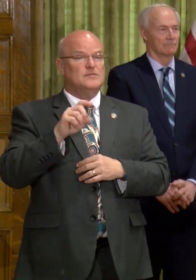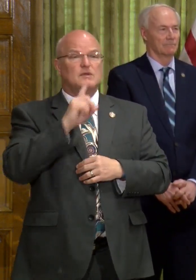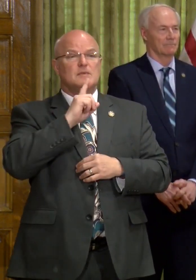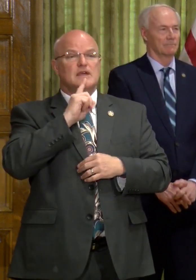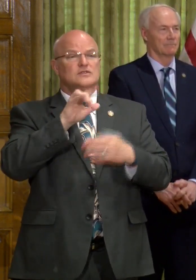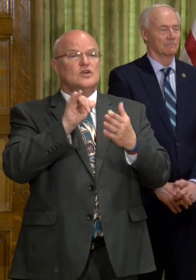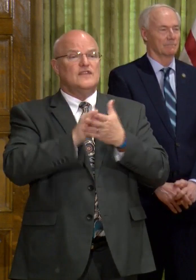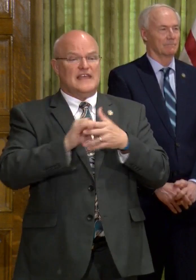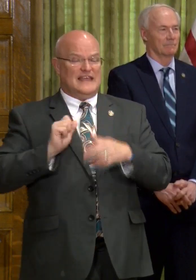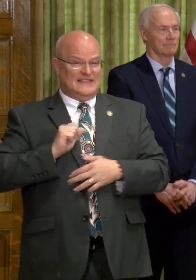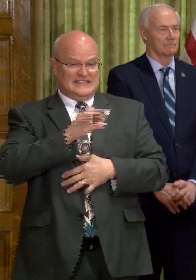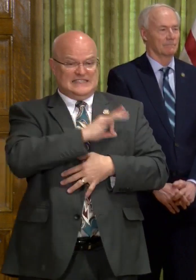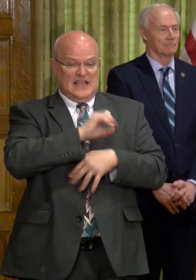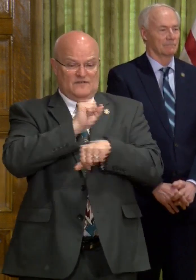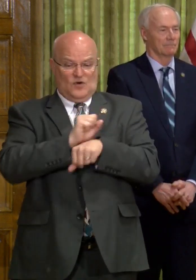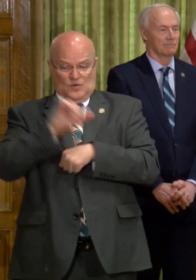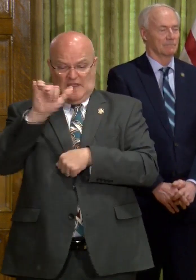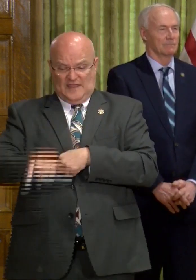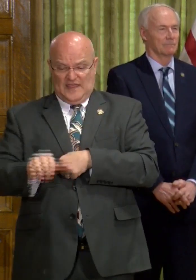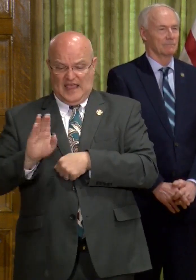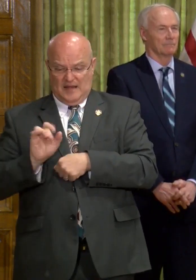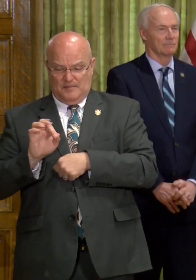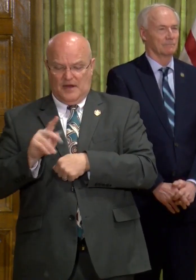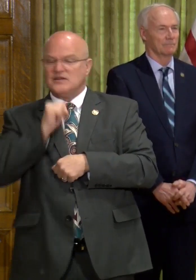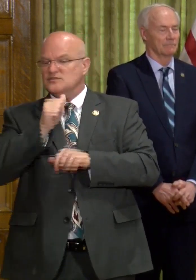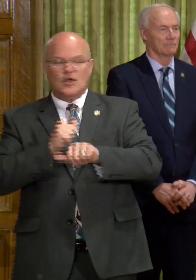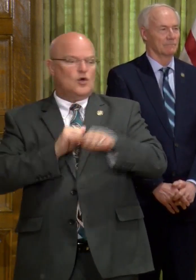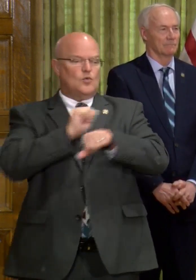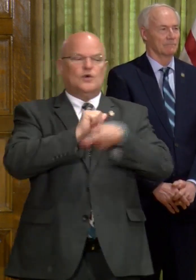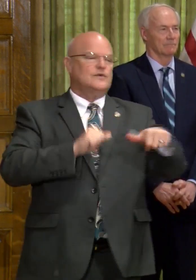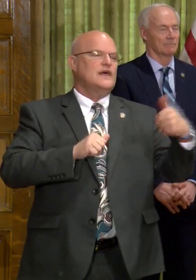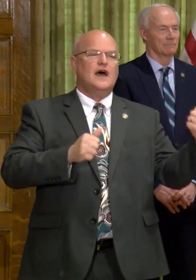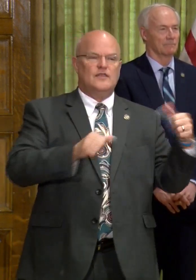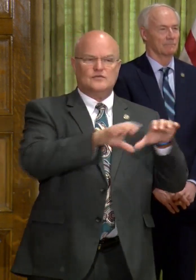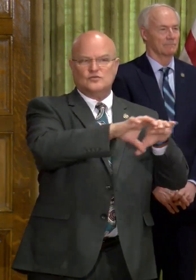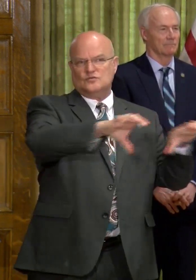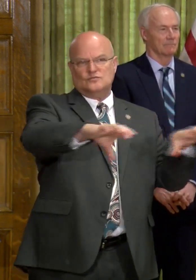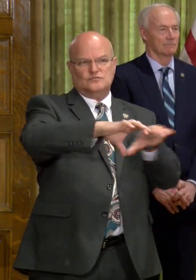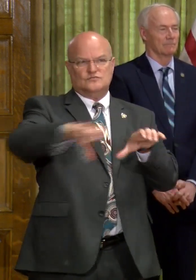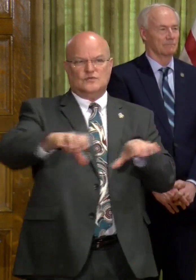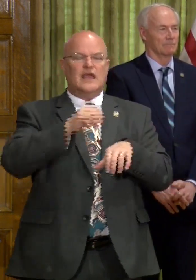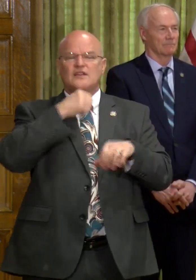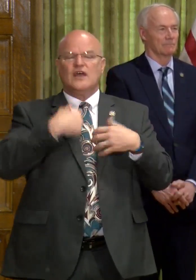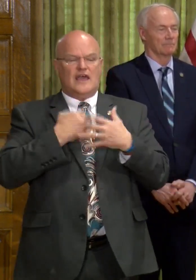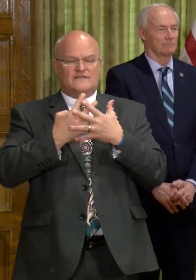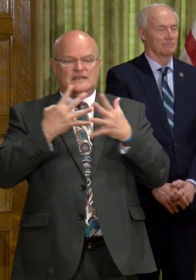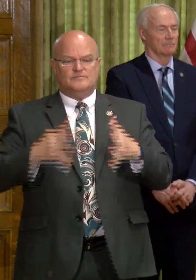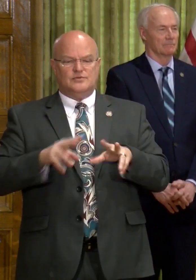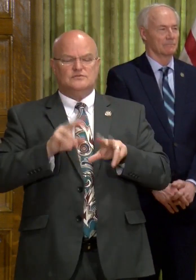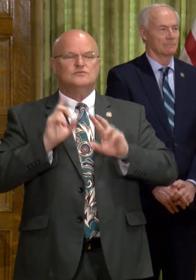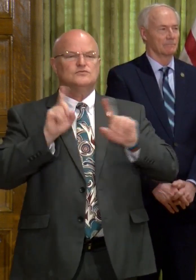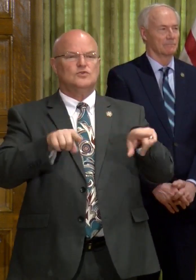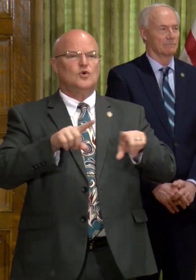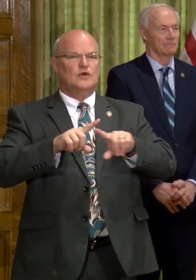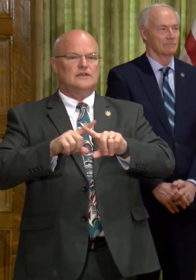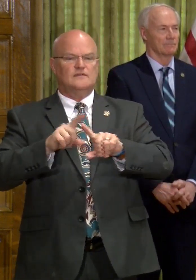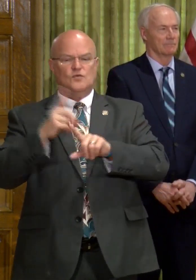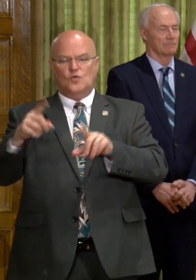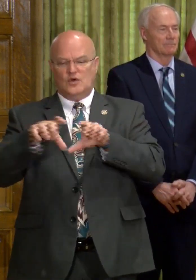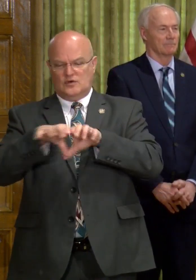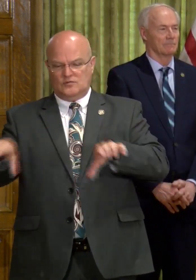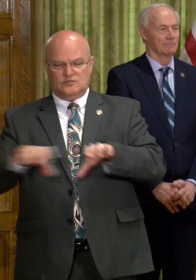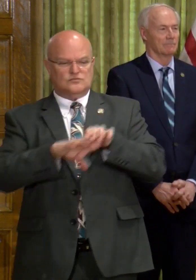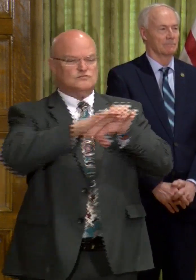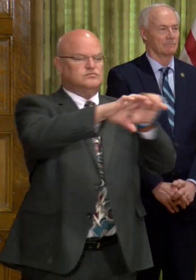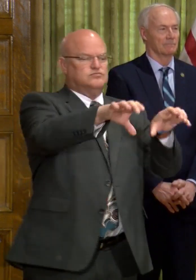make sure that the staff who work with that barracks don't work with other barracks, that we don't have inmates going, you know, from one